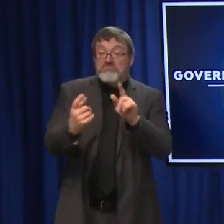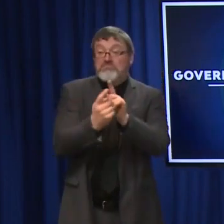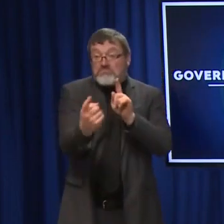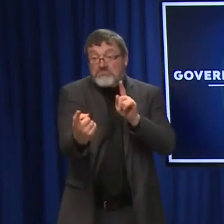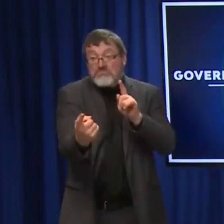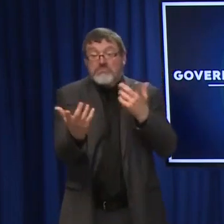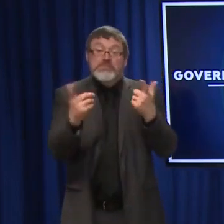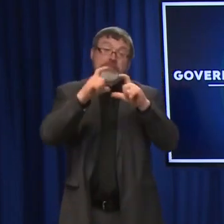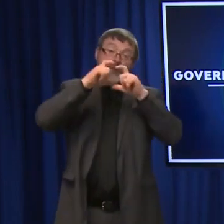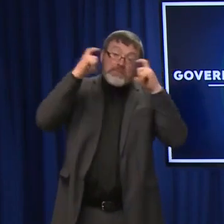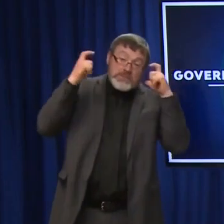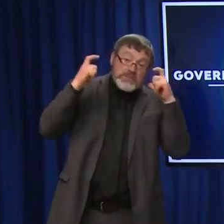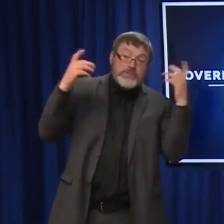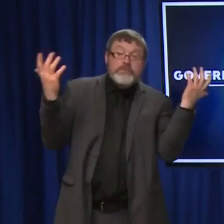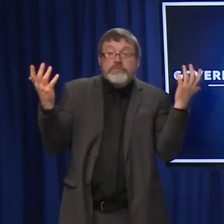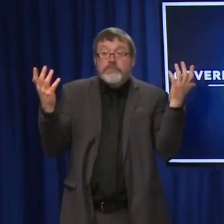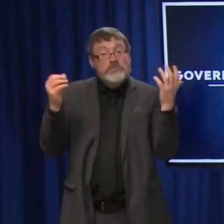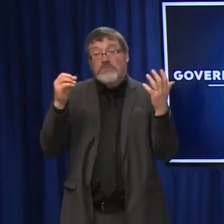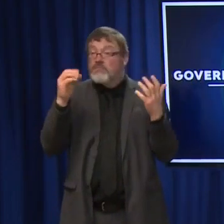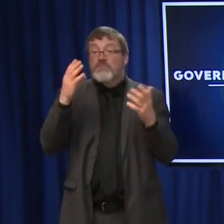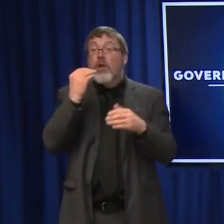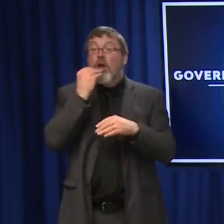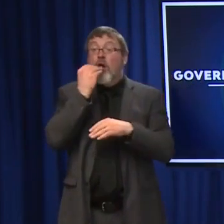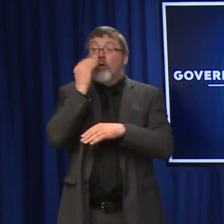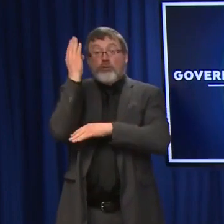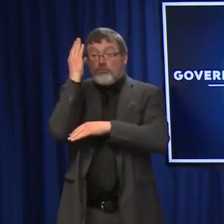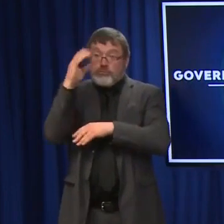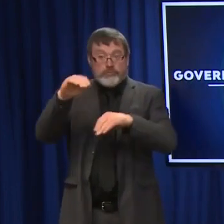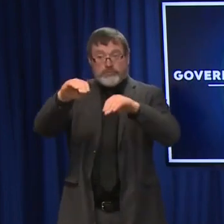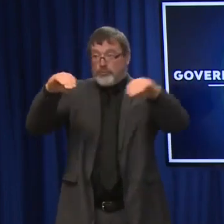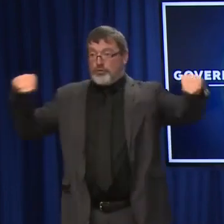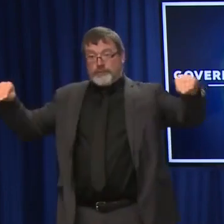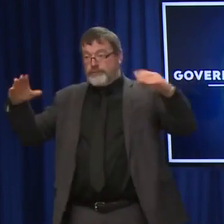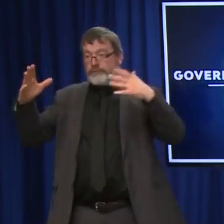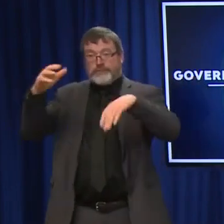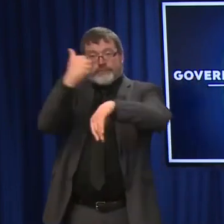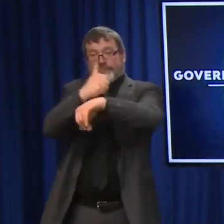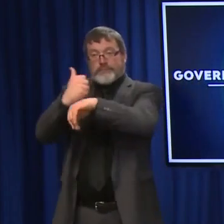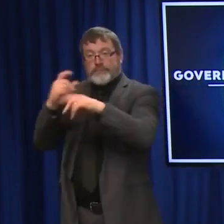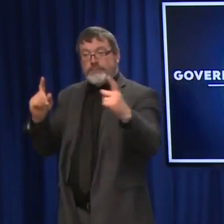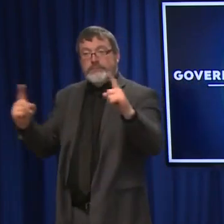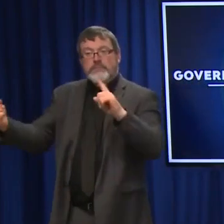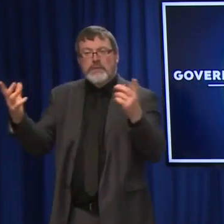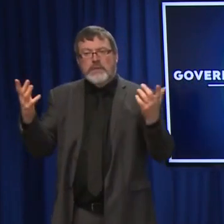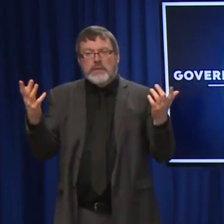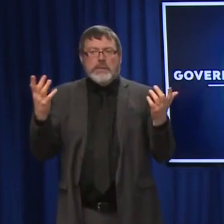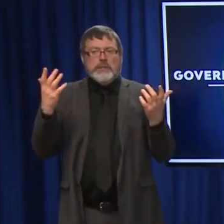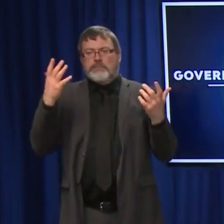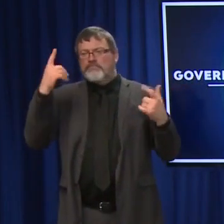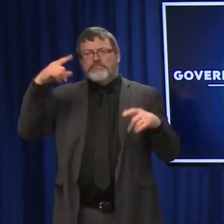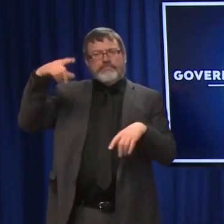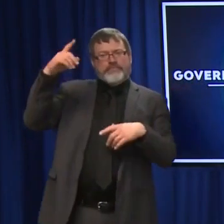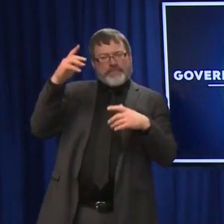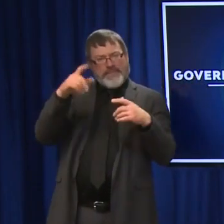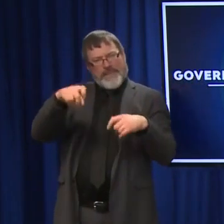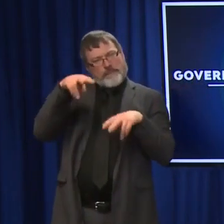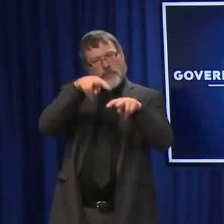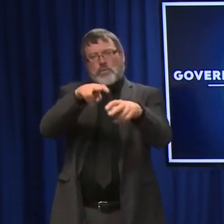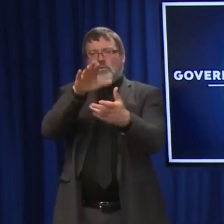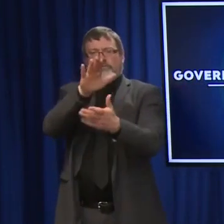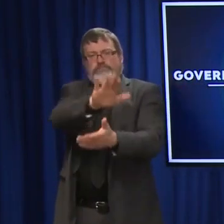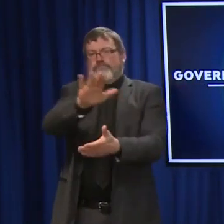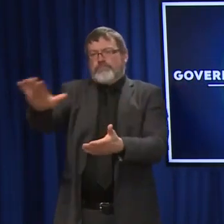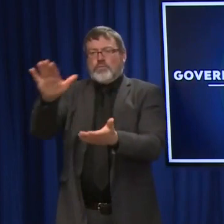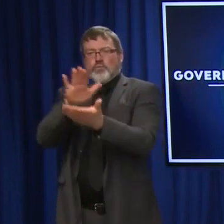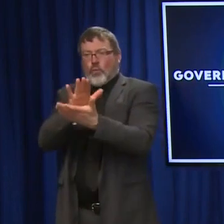choose to do mass or how they have lunch or whatever it might be, but still make sure the kids are in school with that academic opportunity, with the socialization. And I